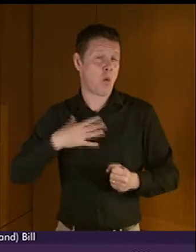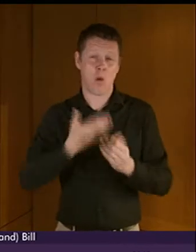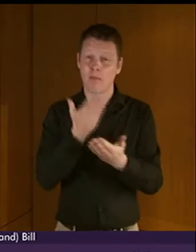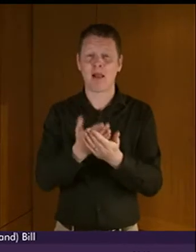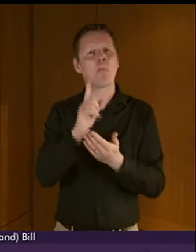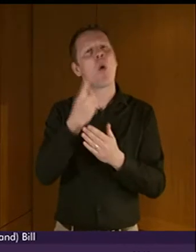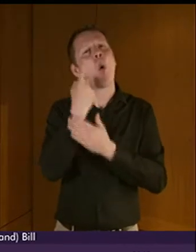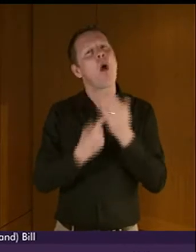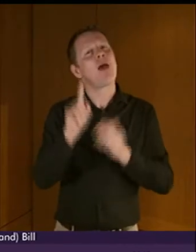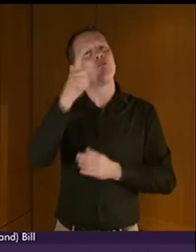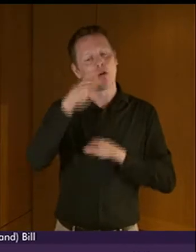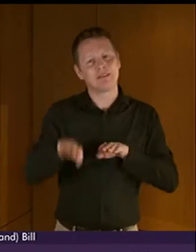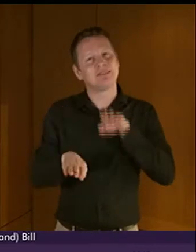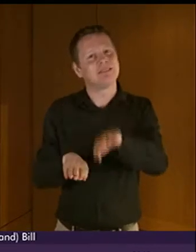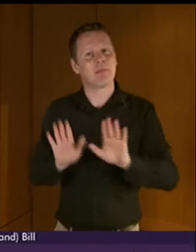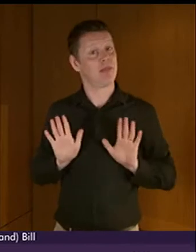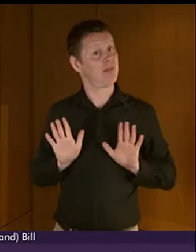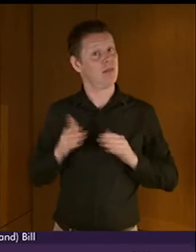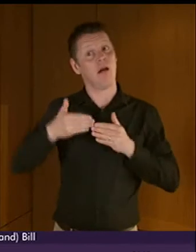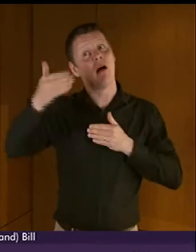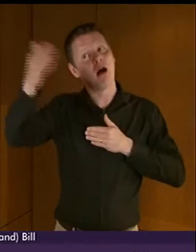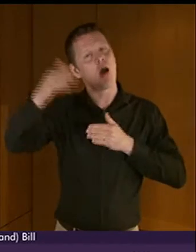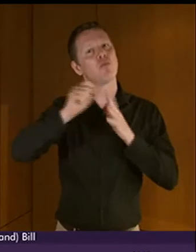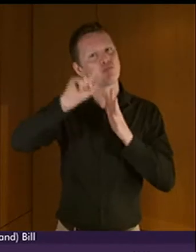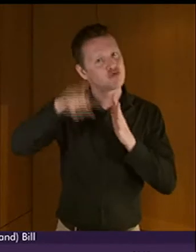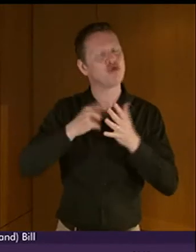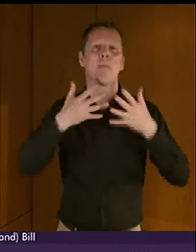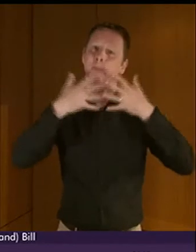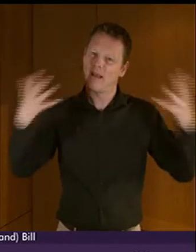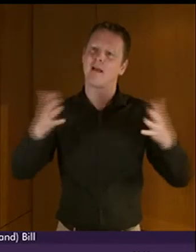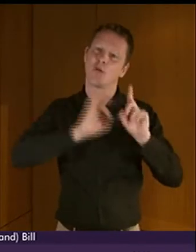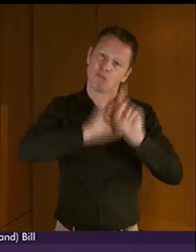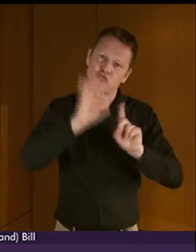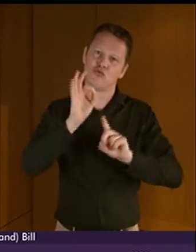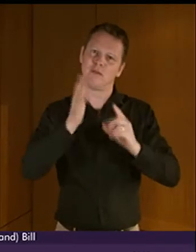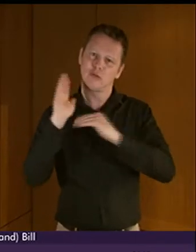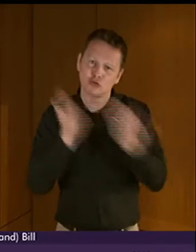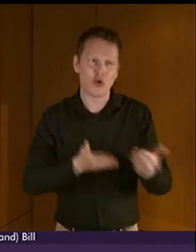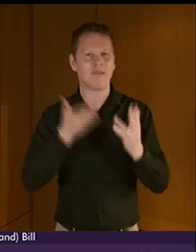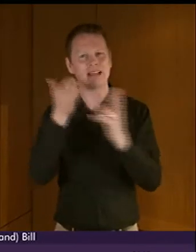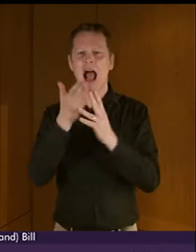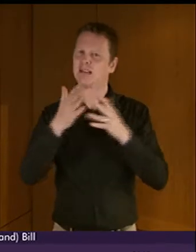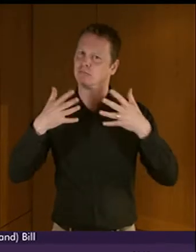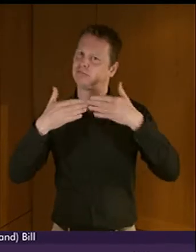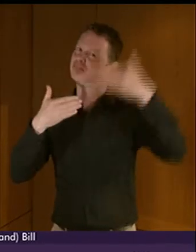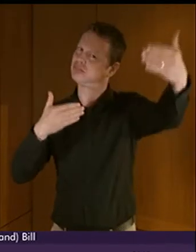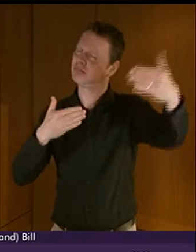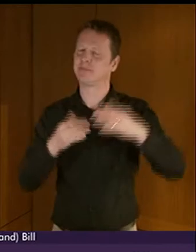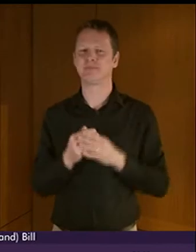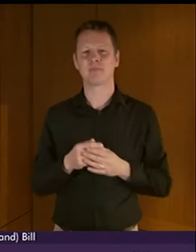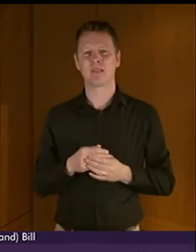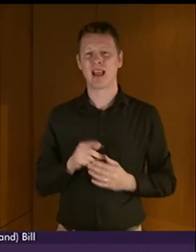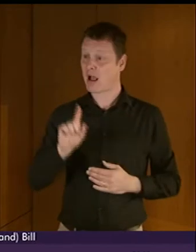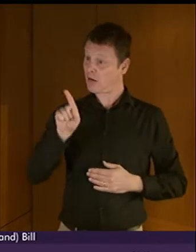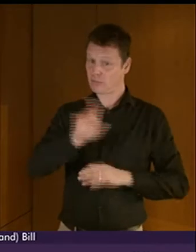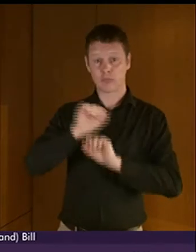stepping stone in a long-term project to improve access to services for BSL users. To enable people to share their views